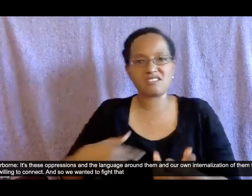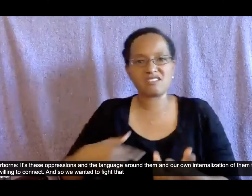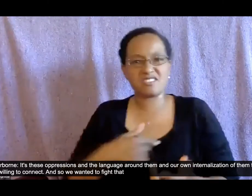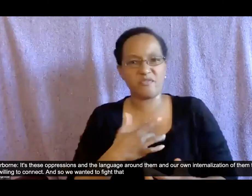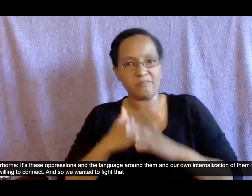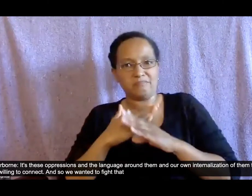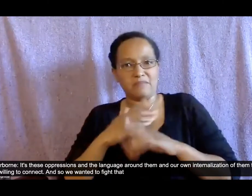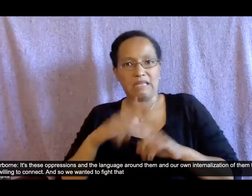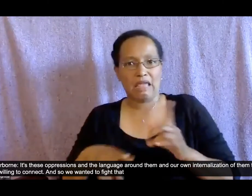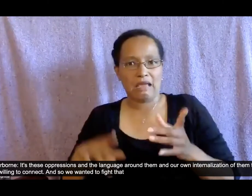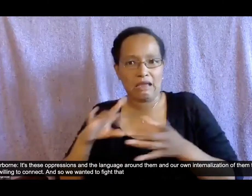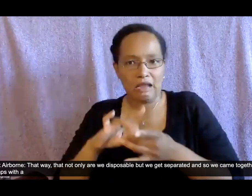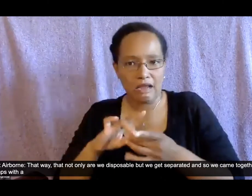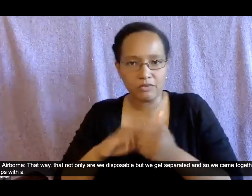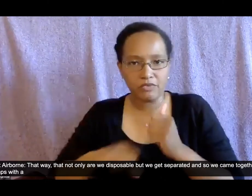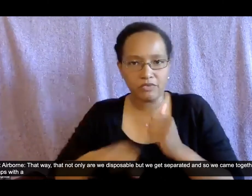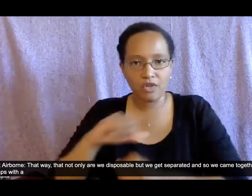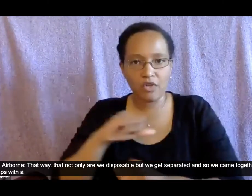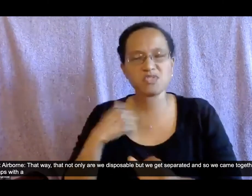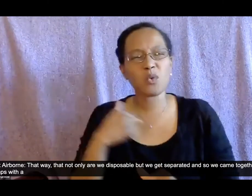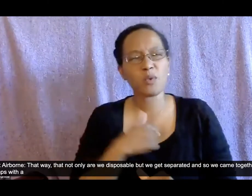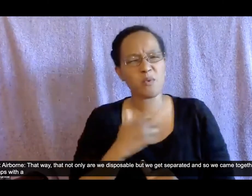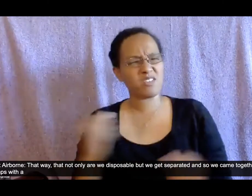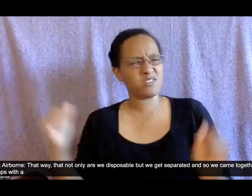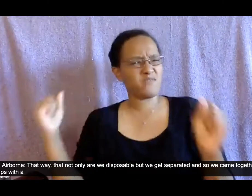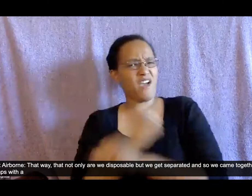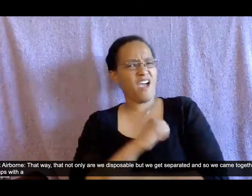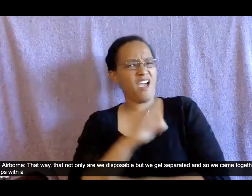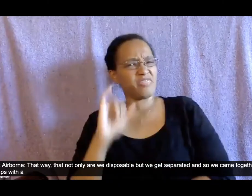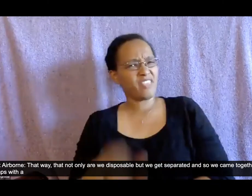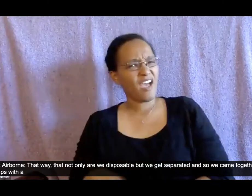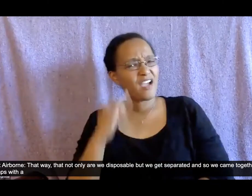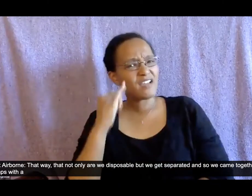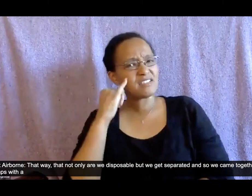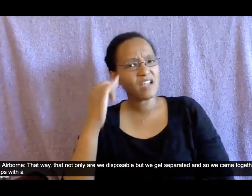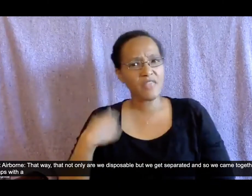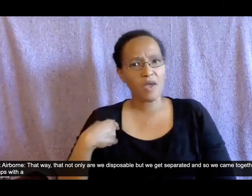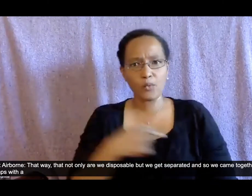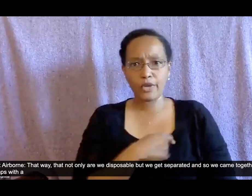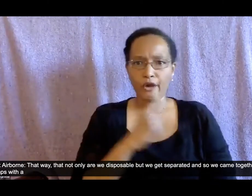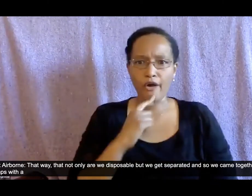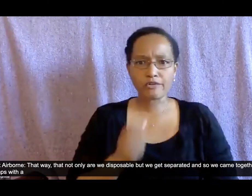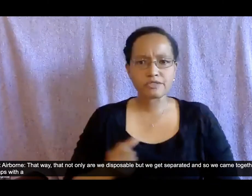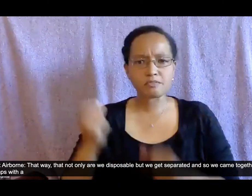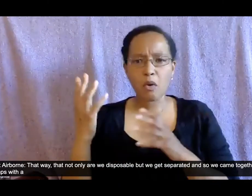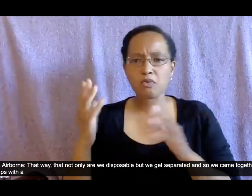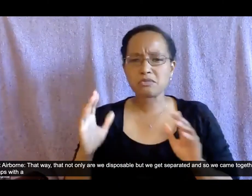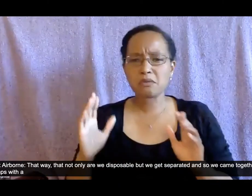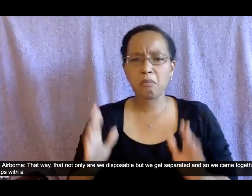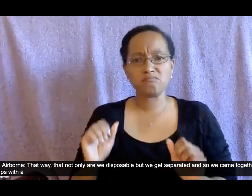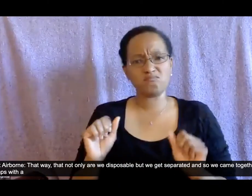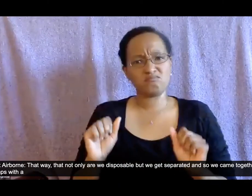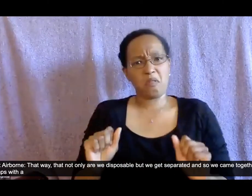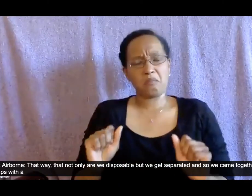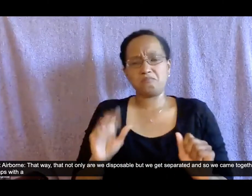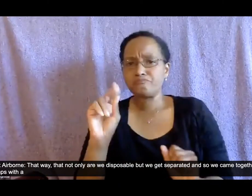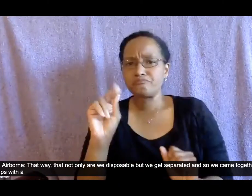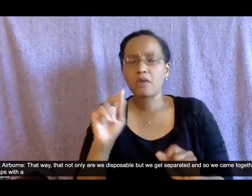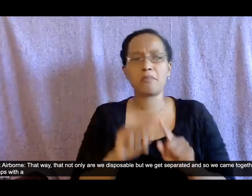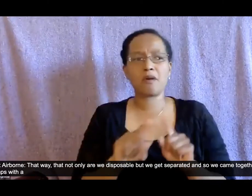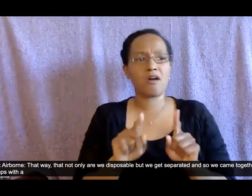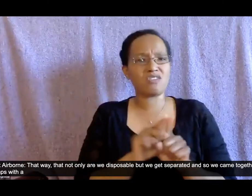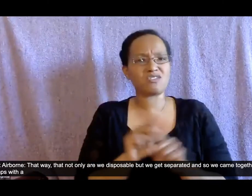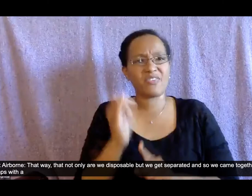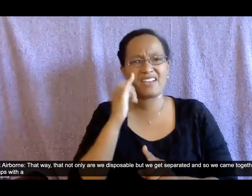that um that way that not only are we disposable but we get separated and so we came together to close the